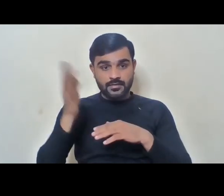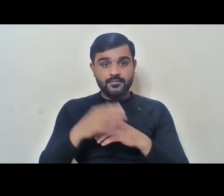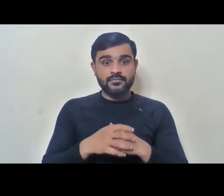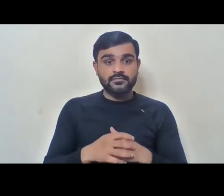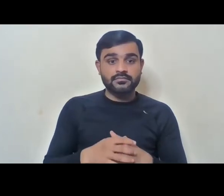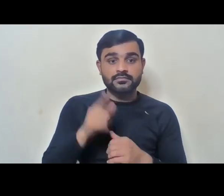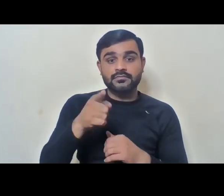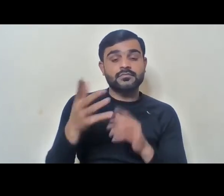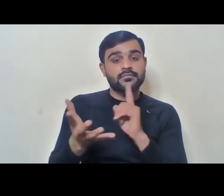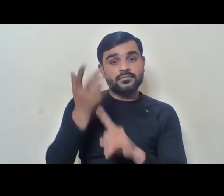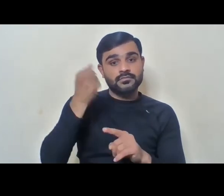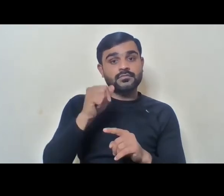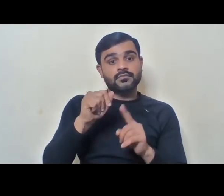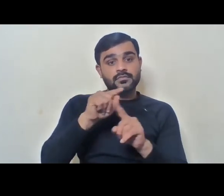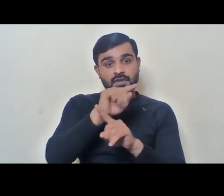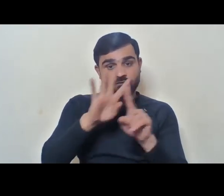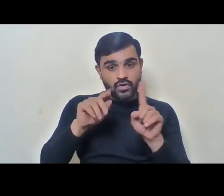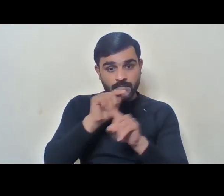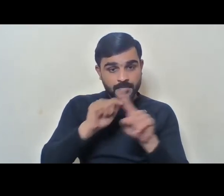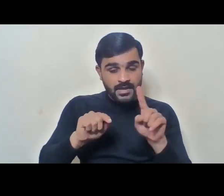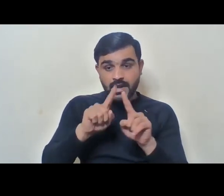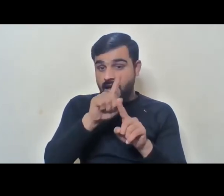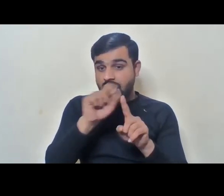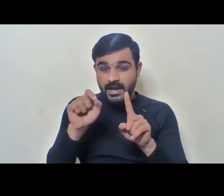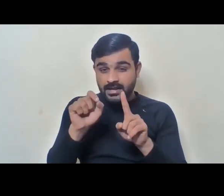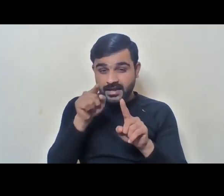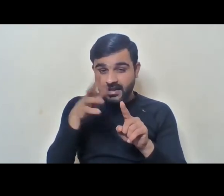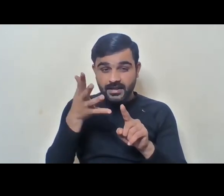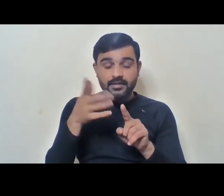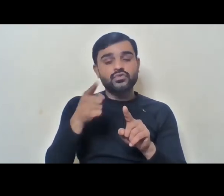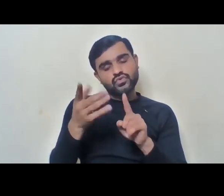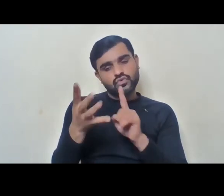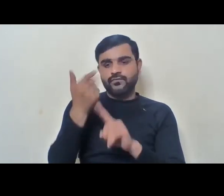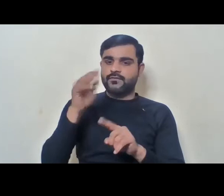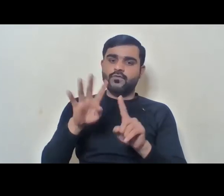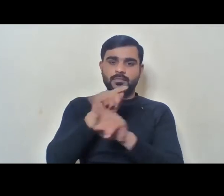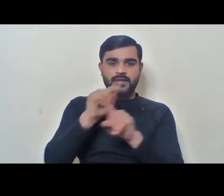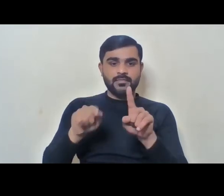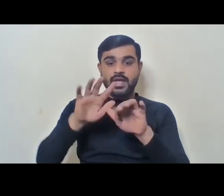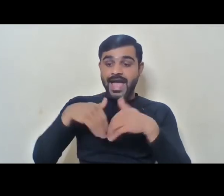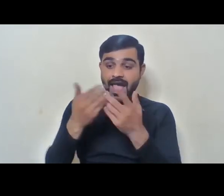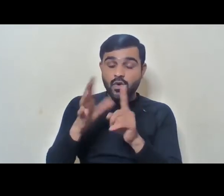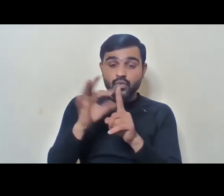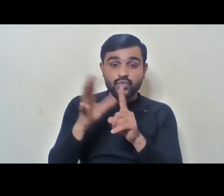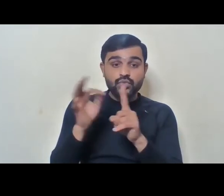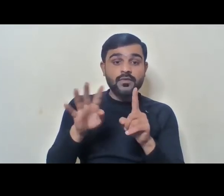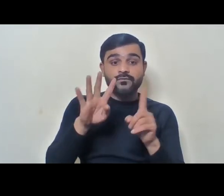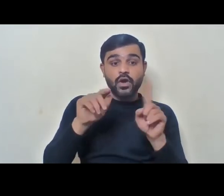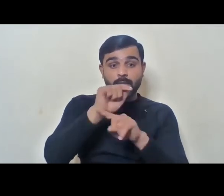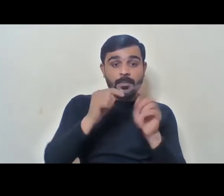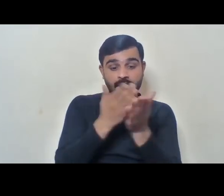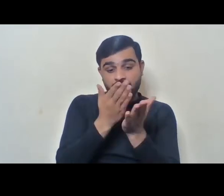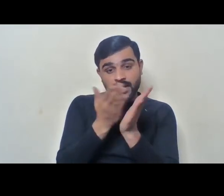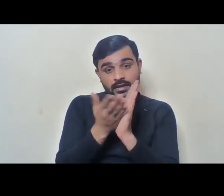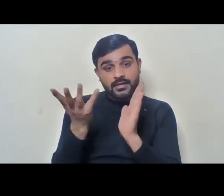You will get 4 points, but not out of 100. You will get 4 points, but how the 4 points are divided,